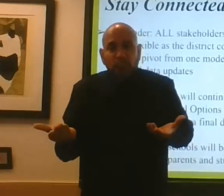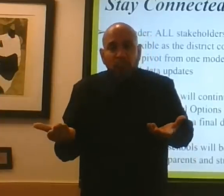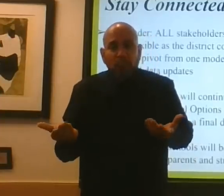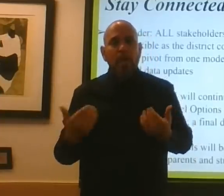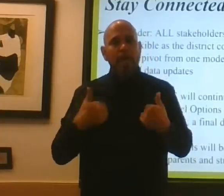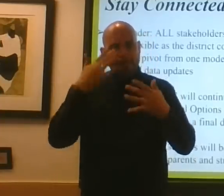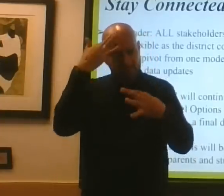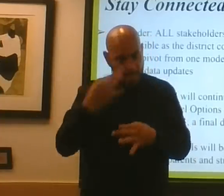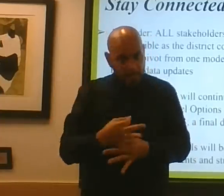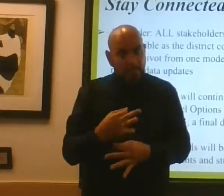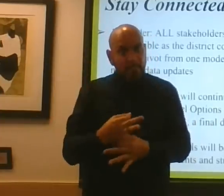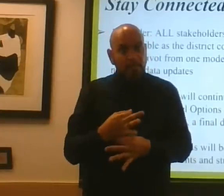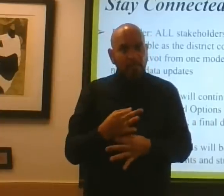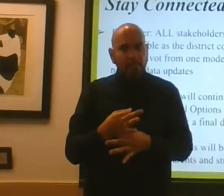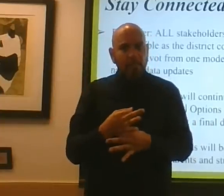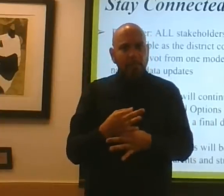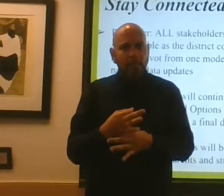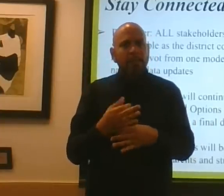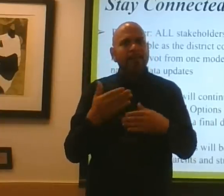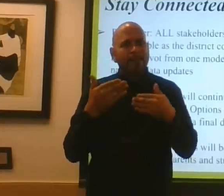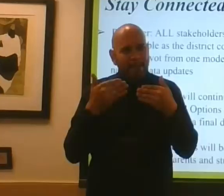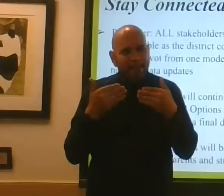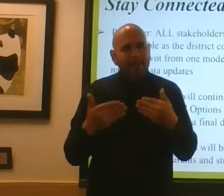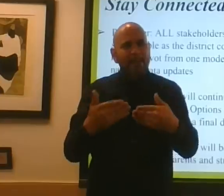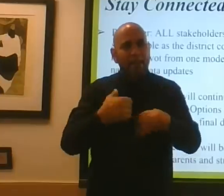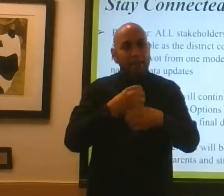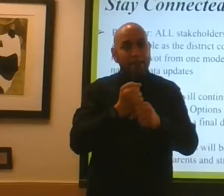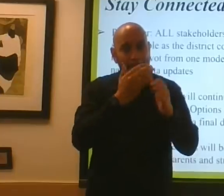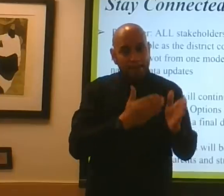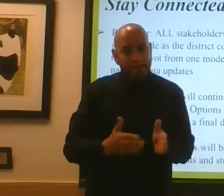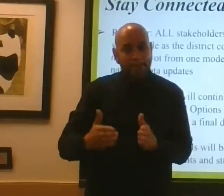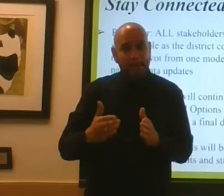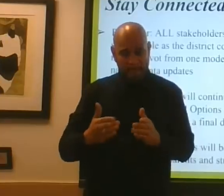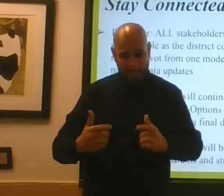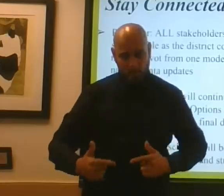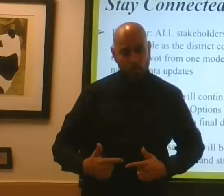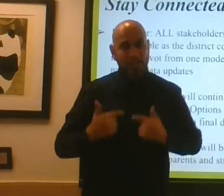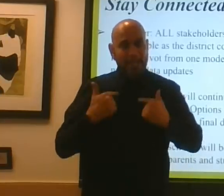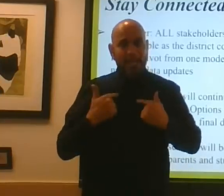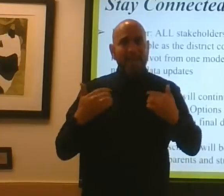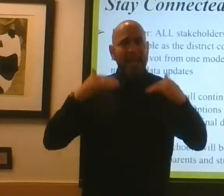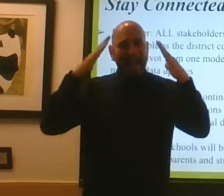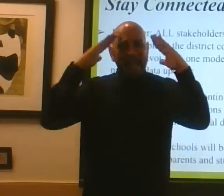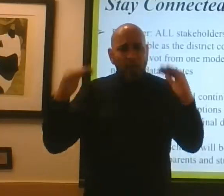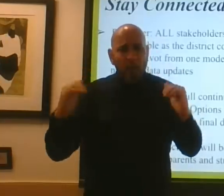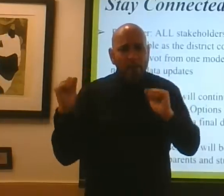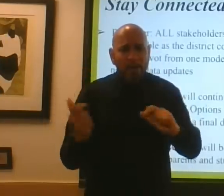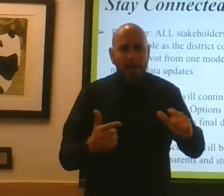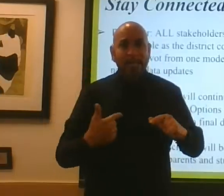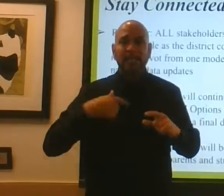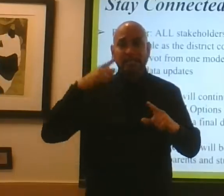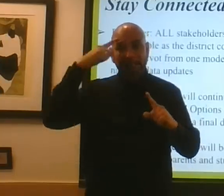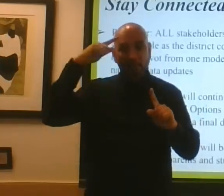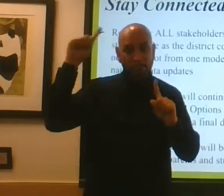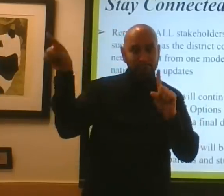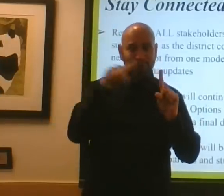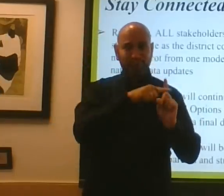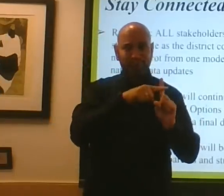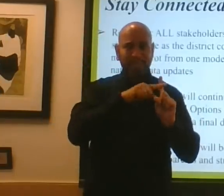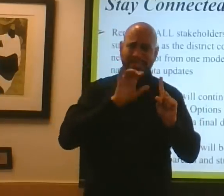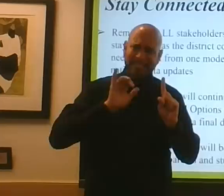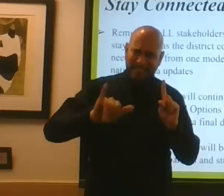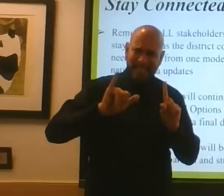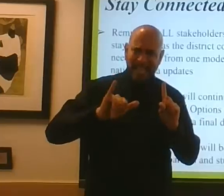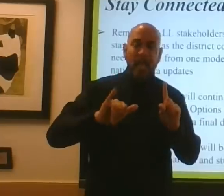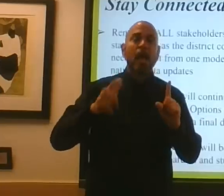Have faith. Let's make plans to live and have hope, everybody. Stay positive. Know